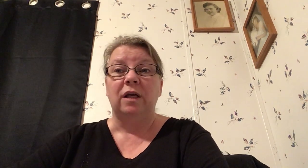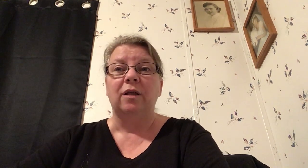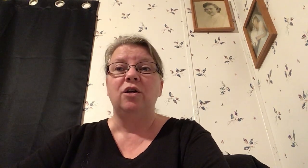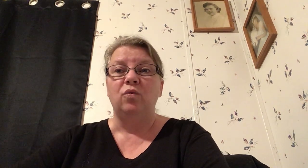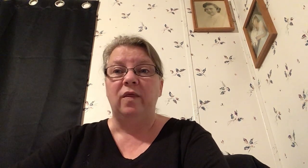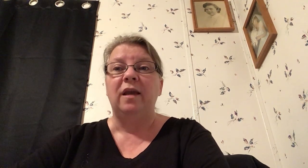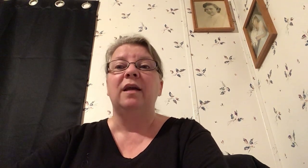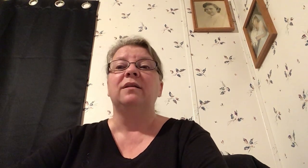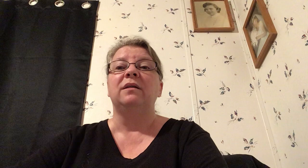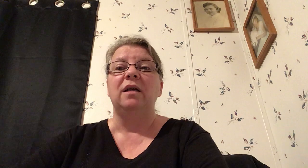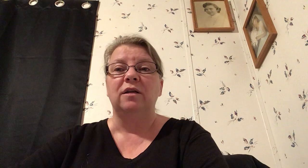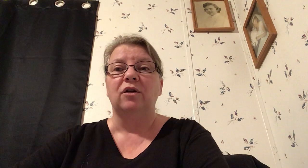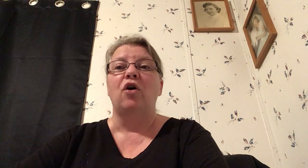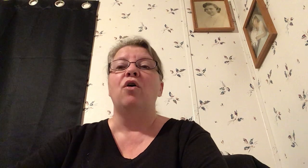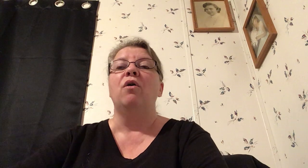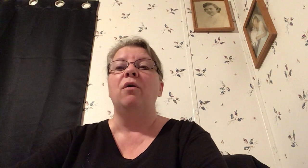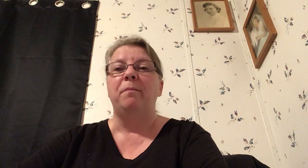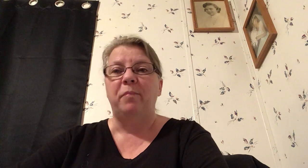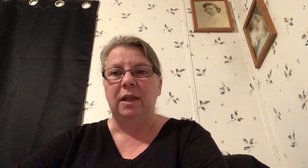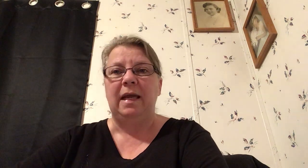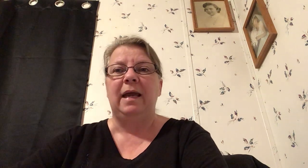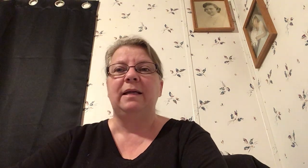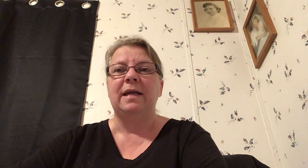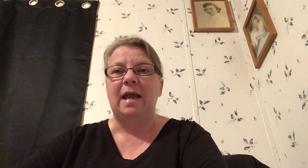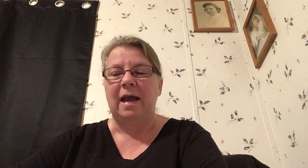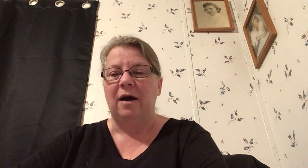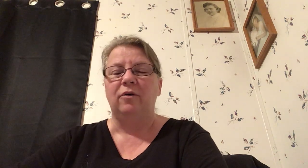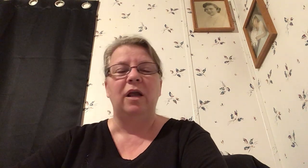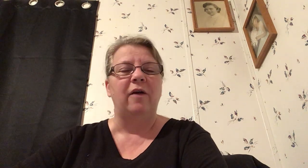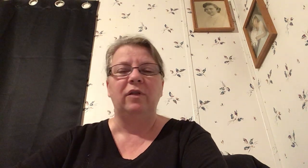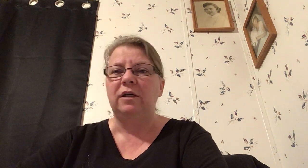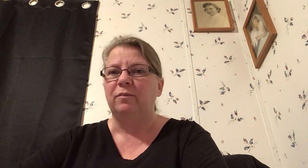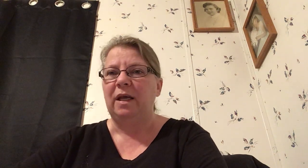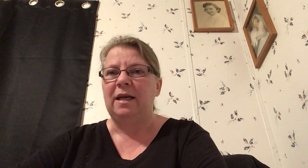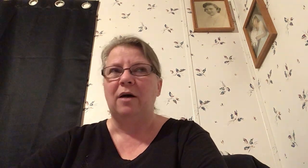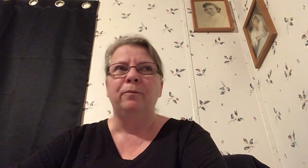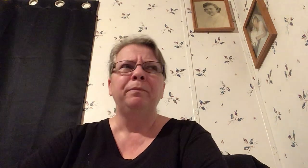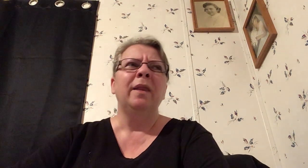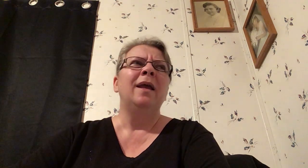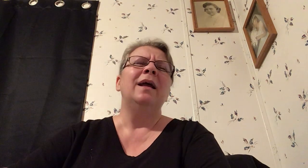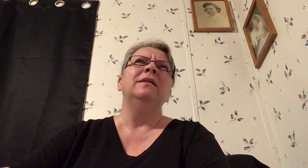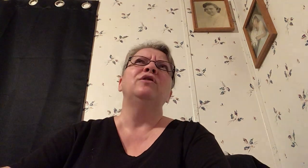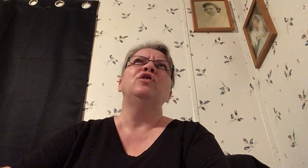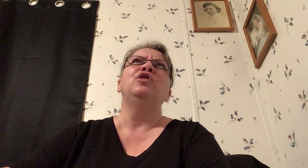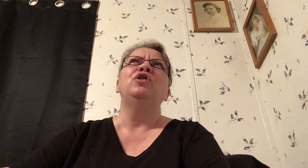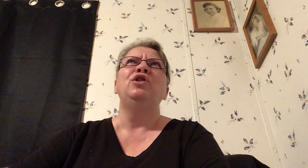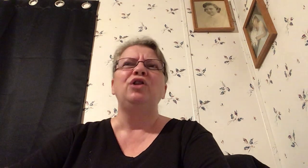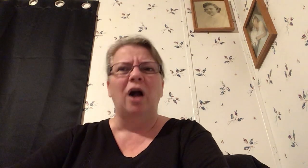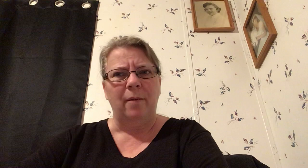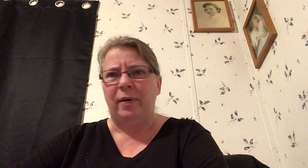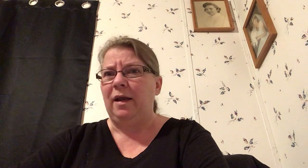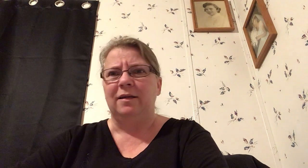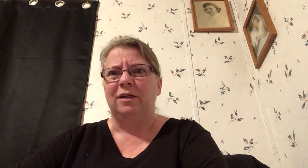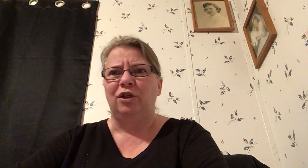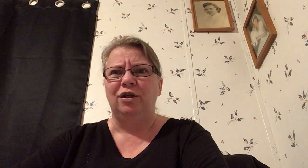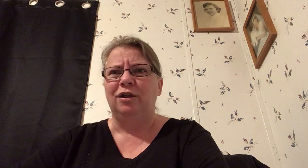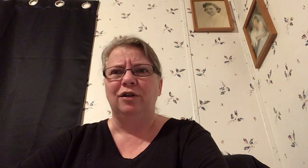telling you this is all planned out everything is planned out and stop paying attention to the